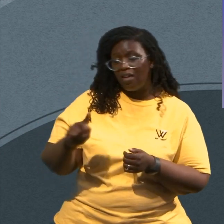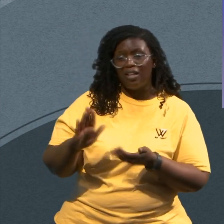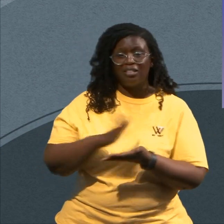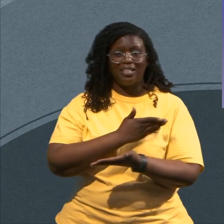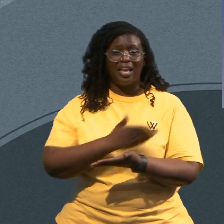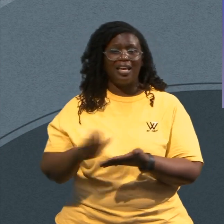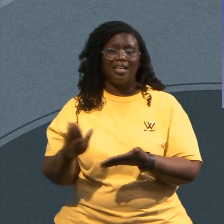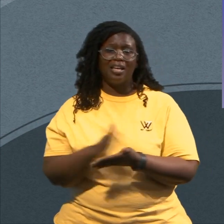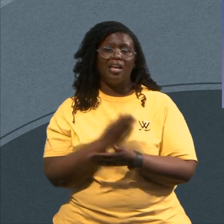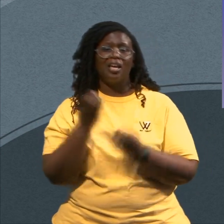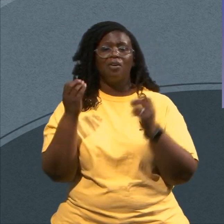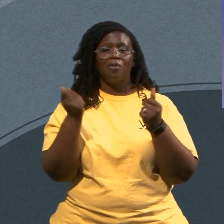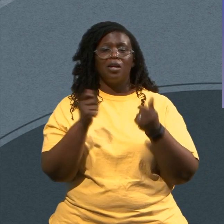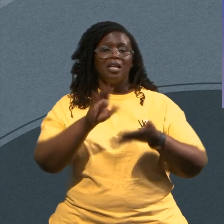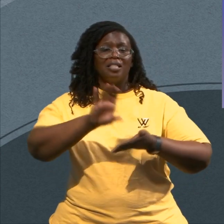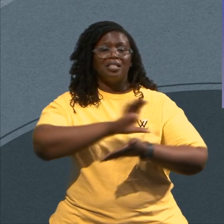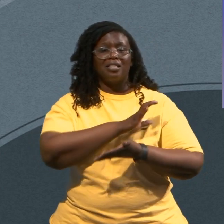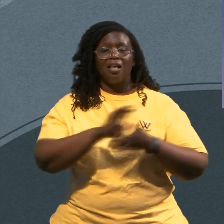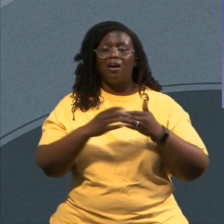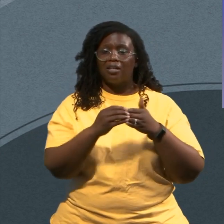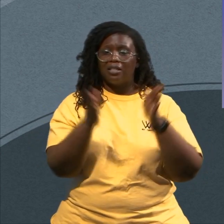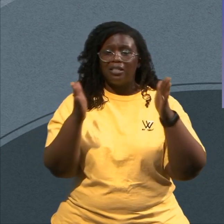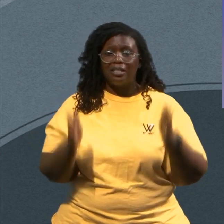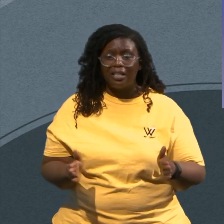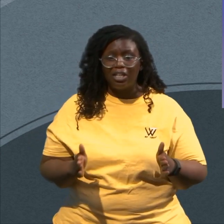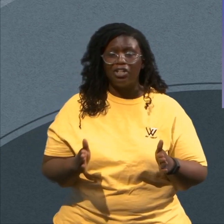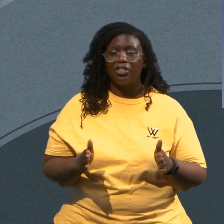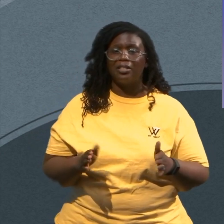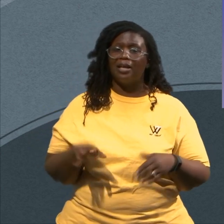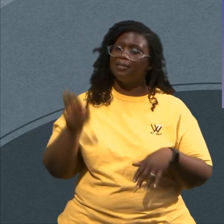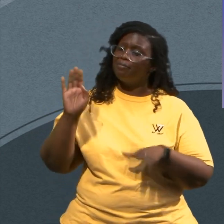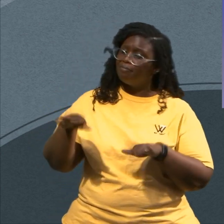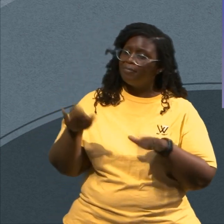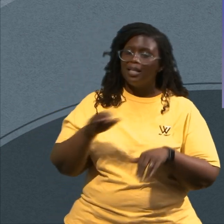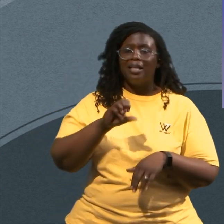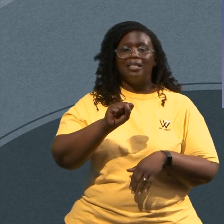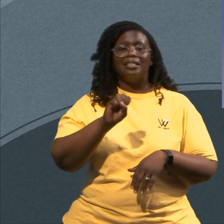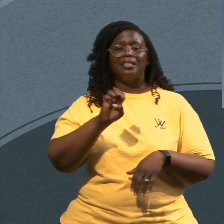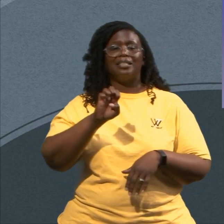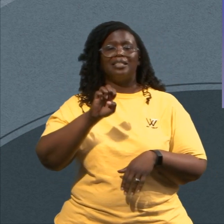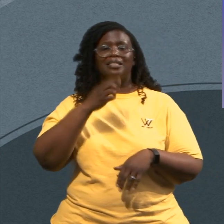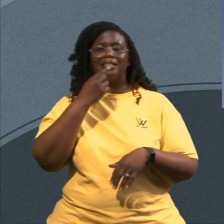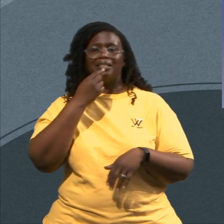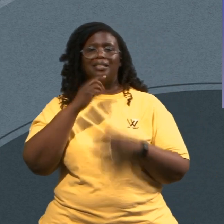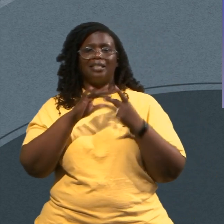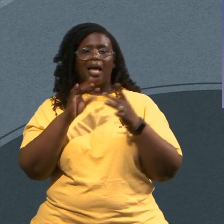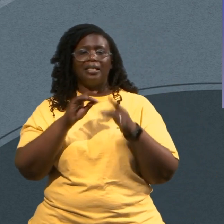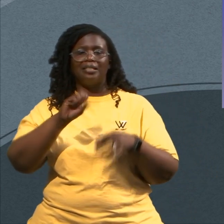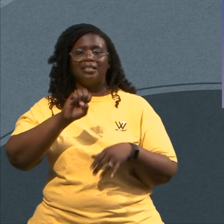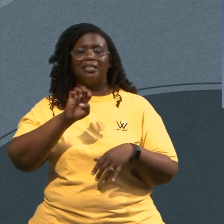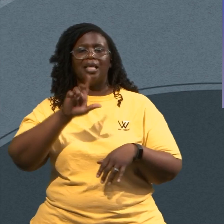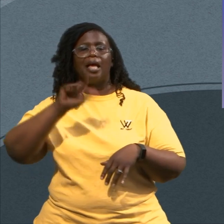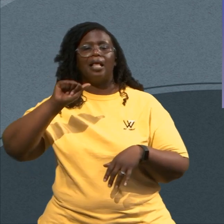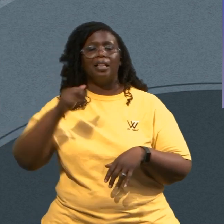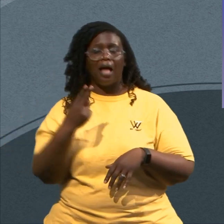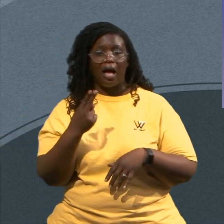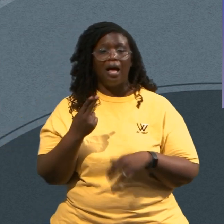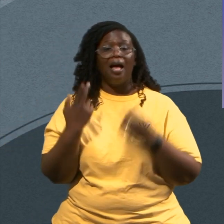sudden The choir master Gets The choir master Says selah When the choir master Says selah Immediately The